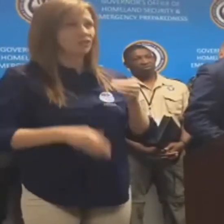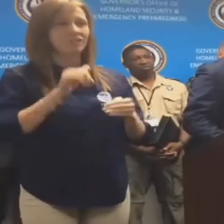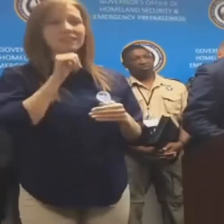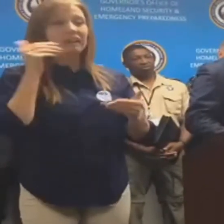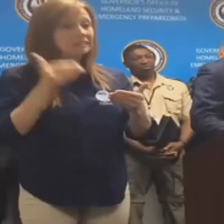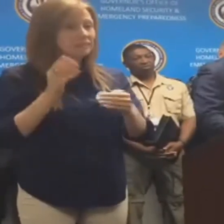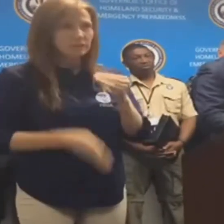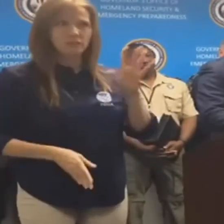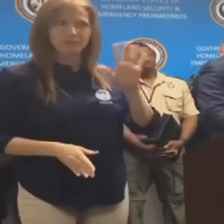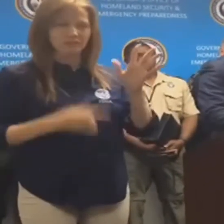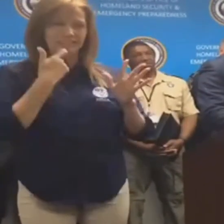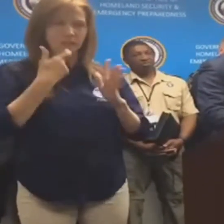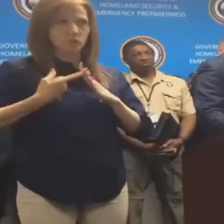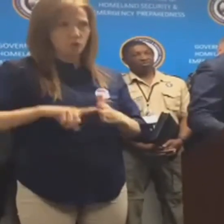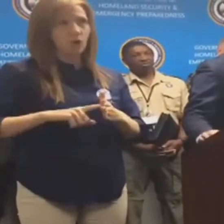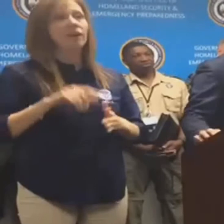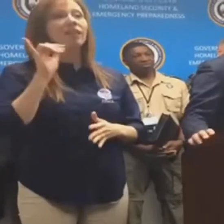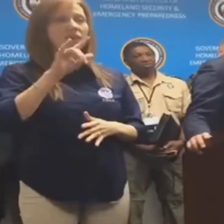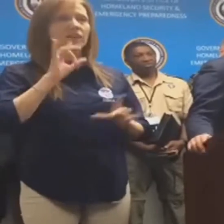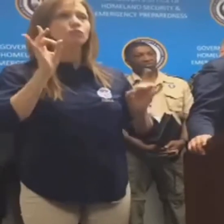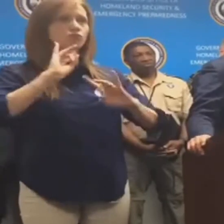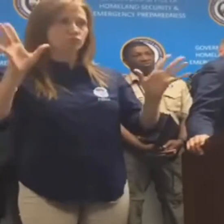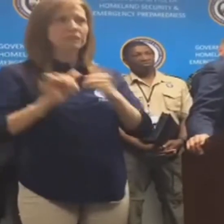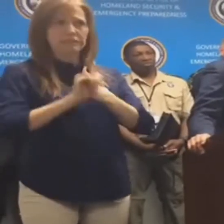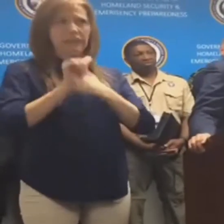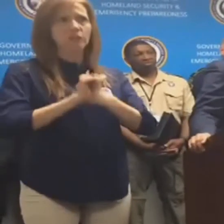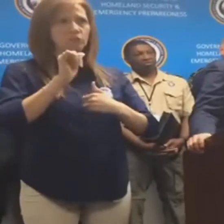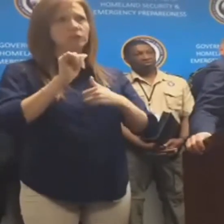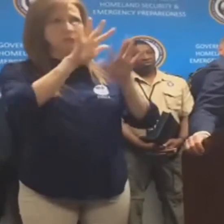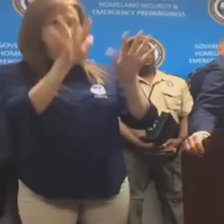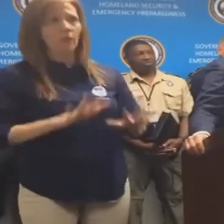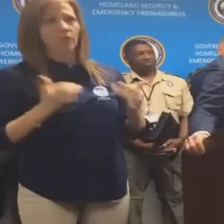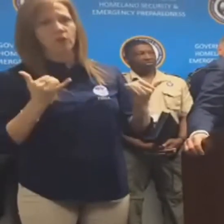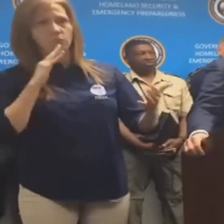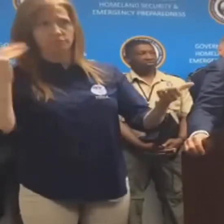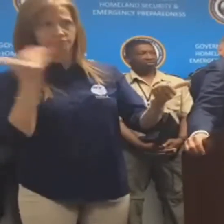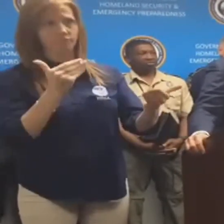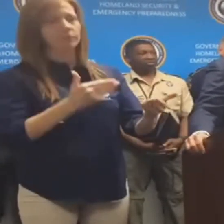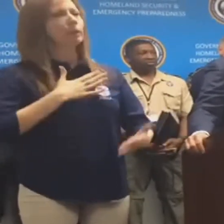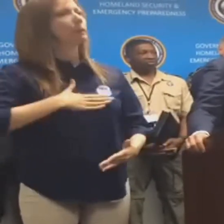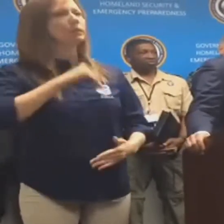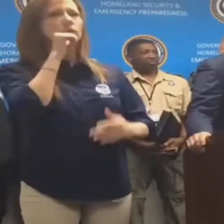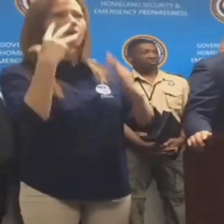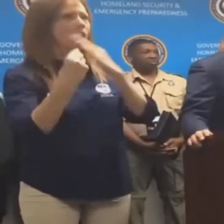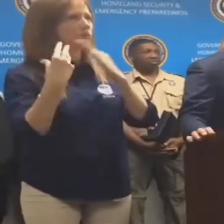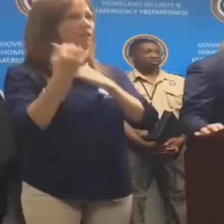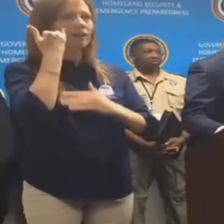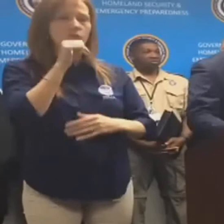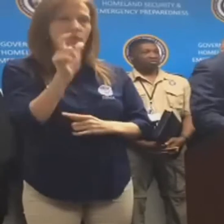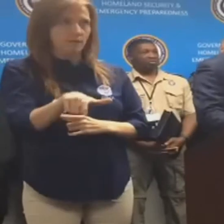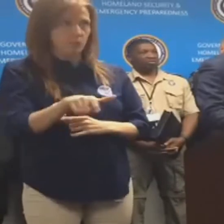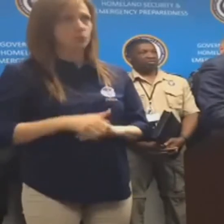is just getting started. By no means is it over or close to getting over, and it is an extremely dangerous